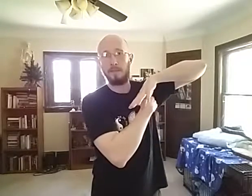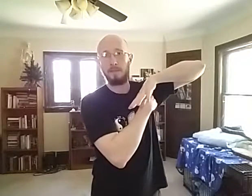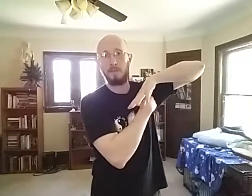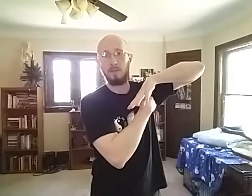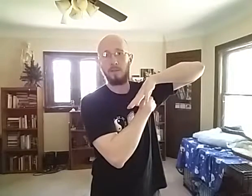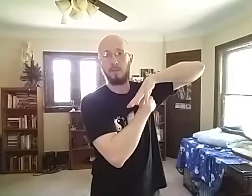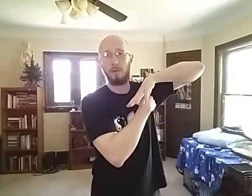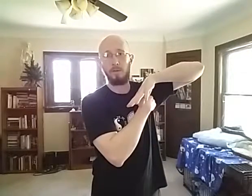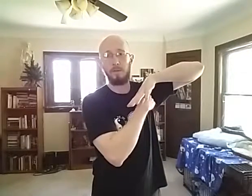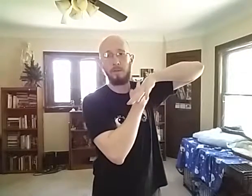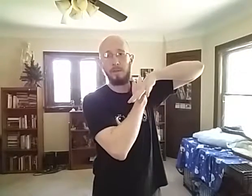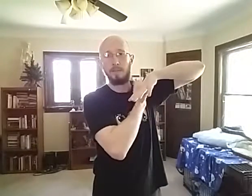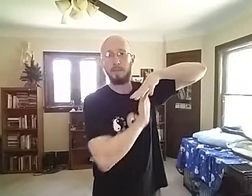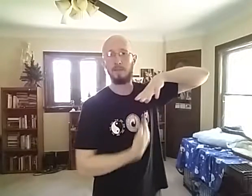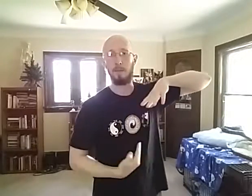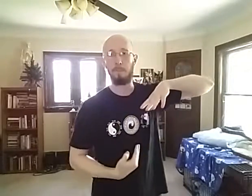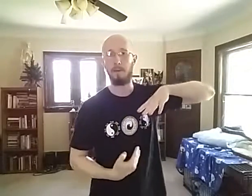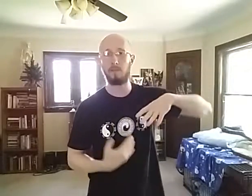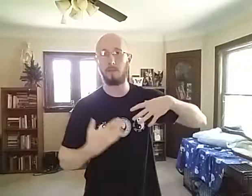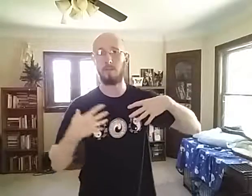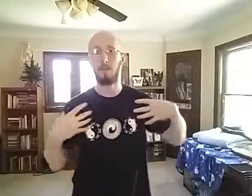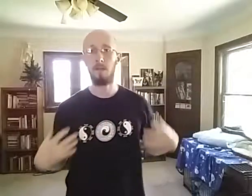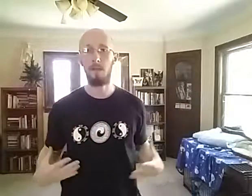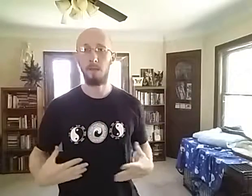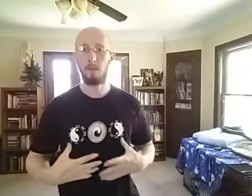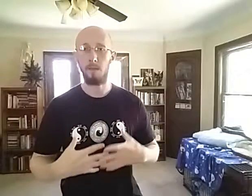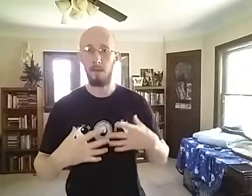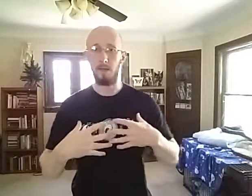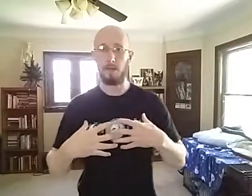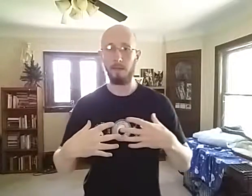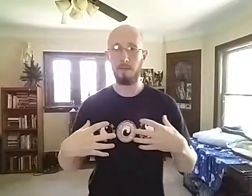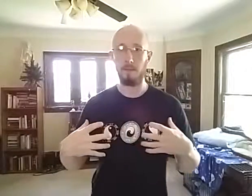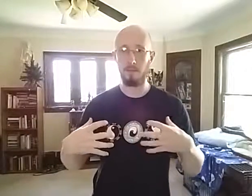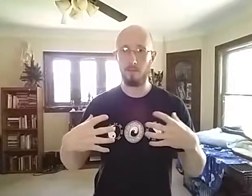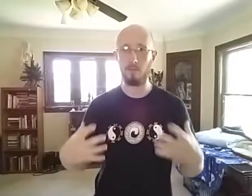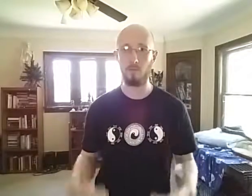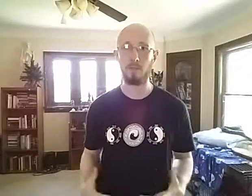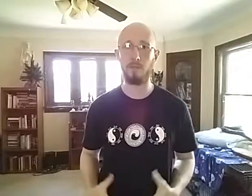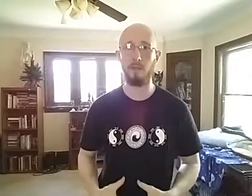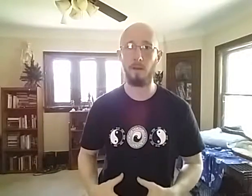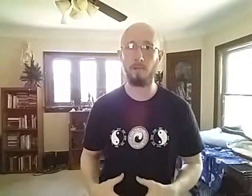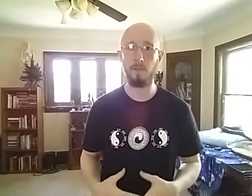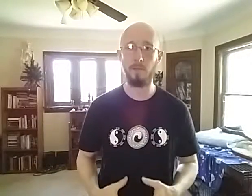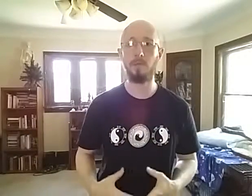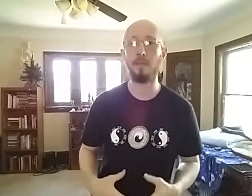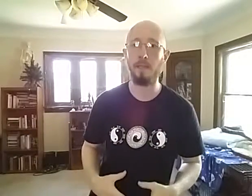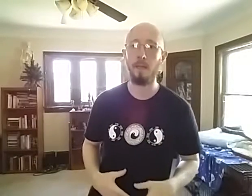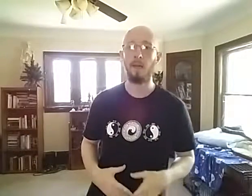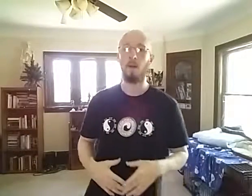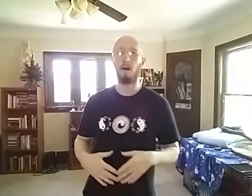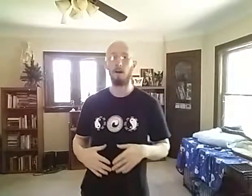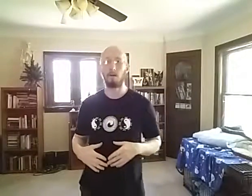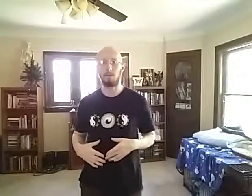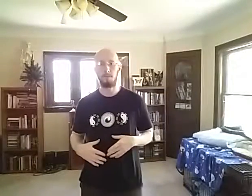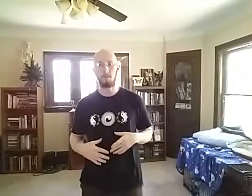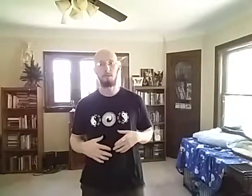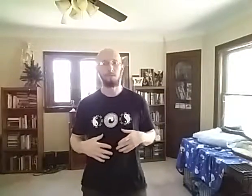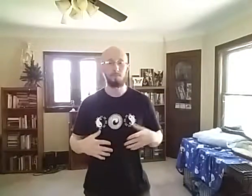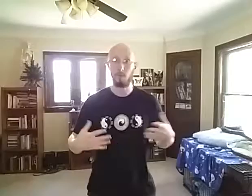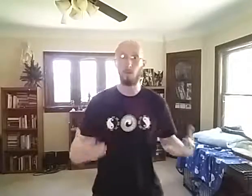Tension into the shoulder, separation, a distortion of the unity of the